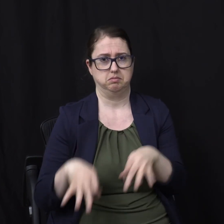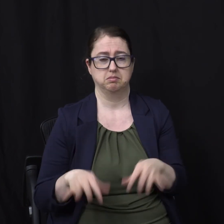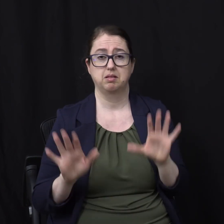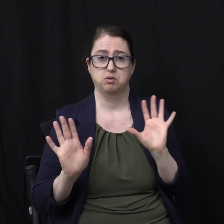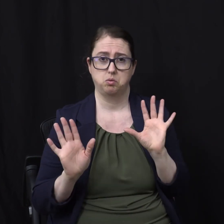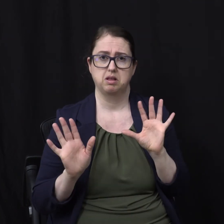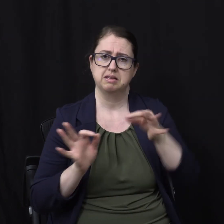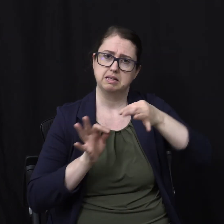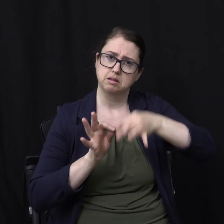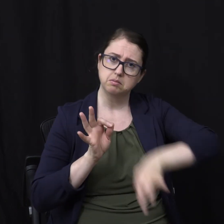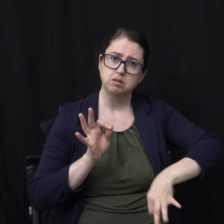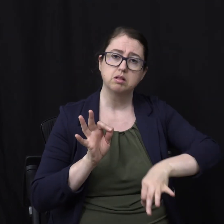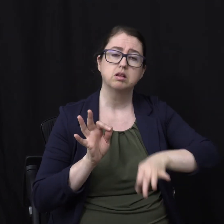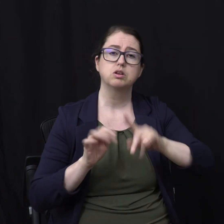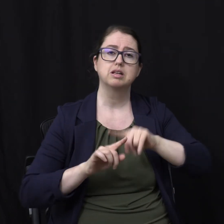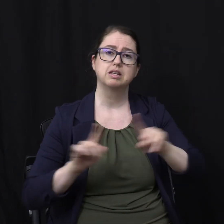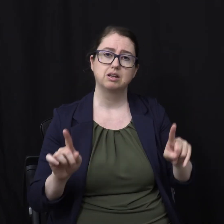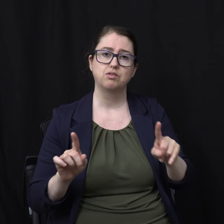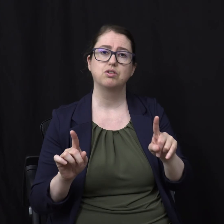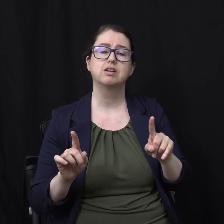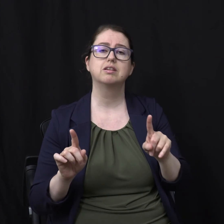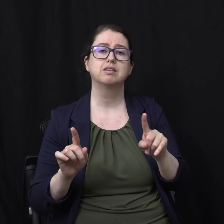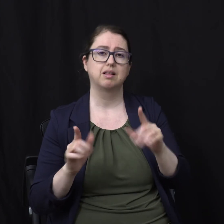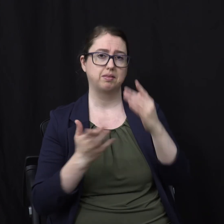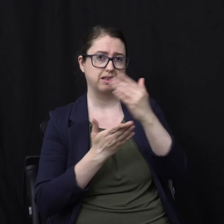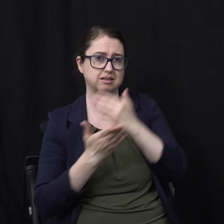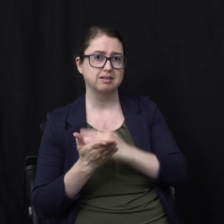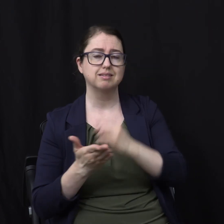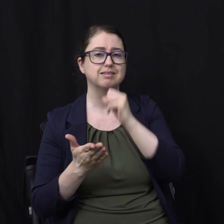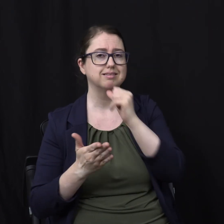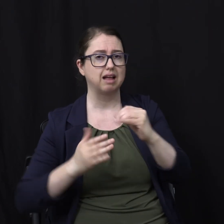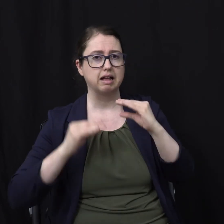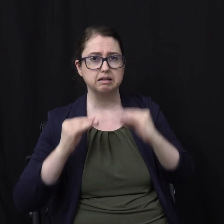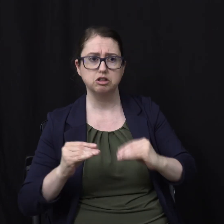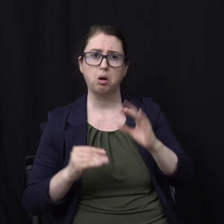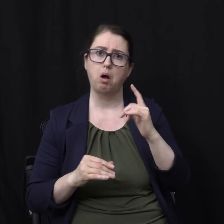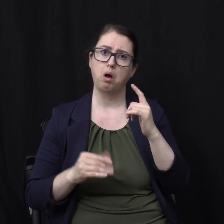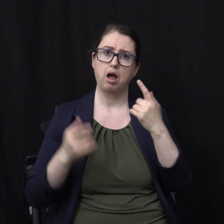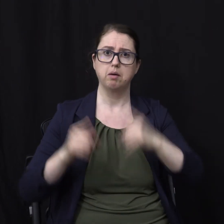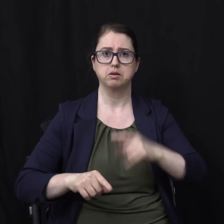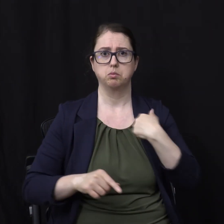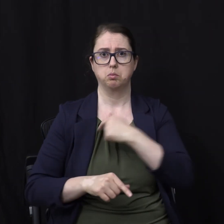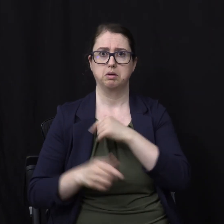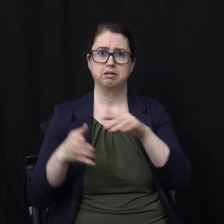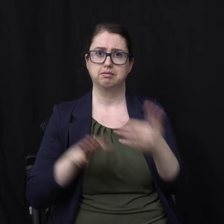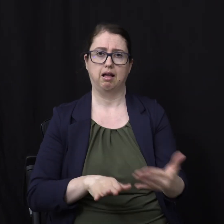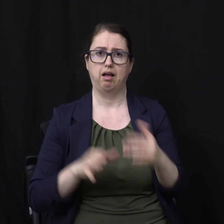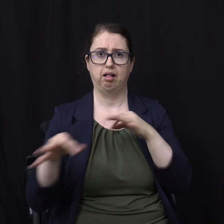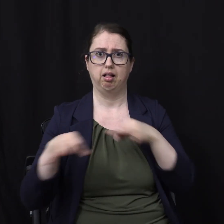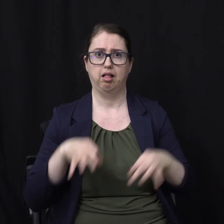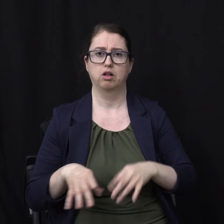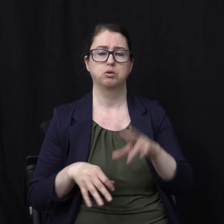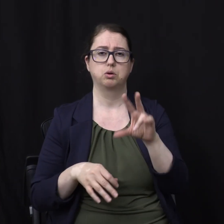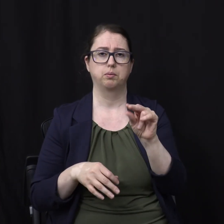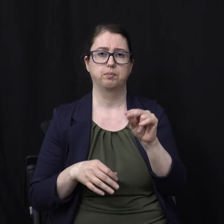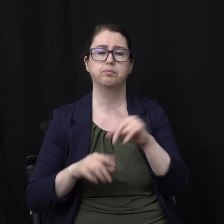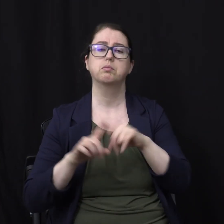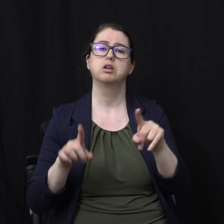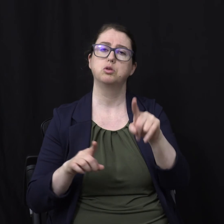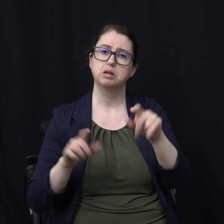An allegory Teaching a different Lesson all together It's not teaching The doctrine of what Happens when we die So you can have Some relief on that Because